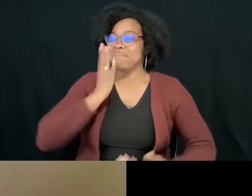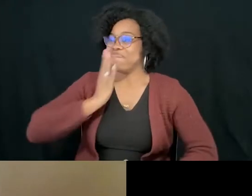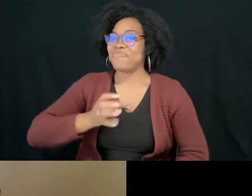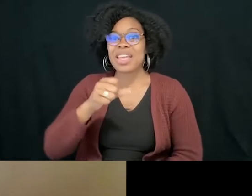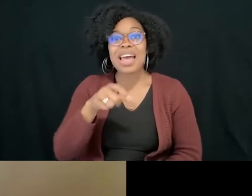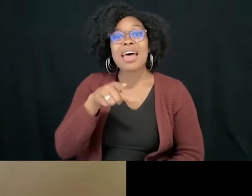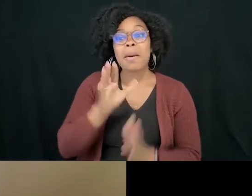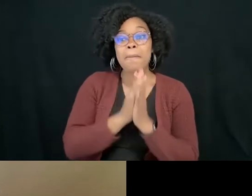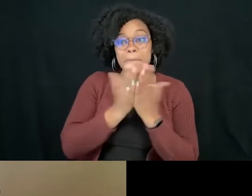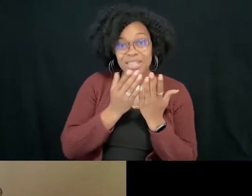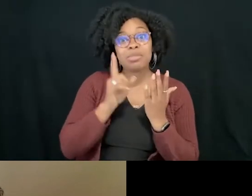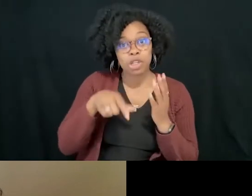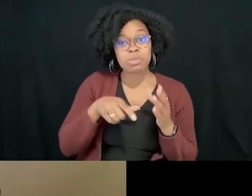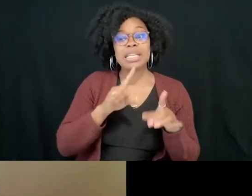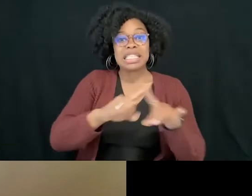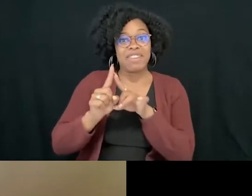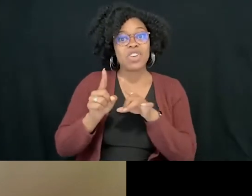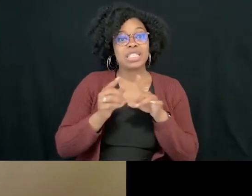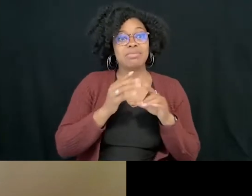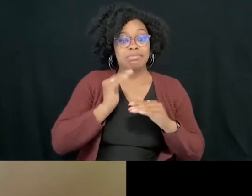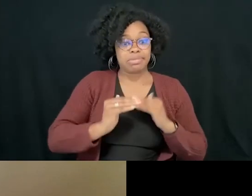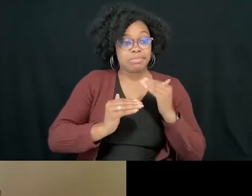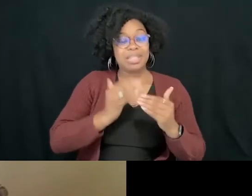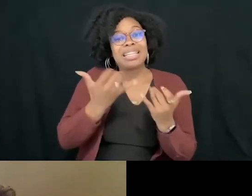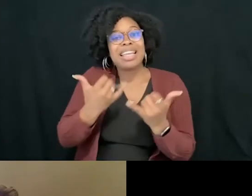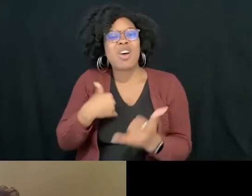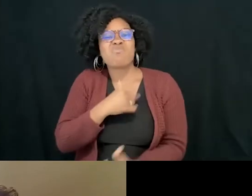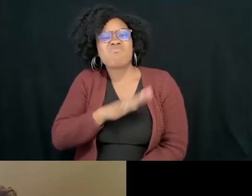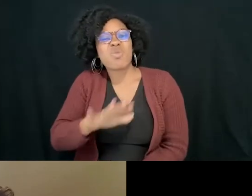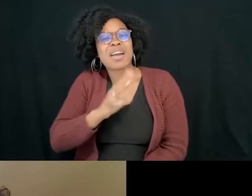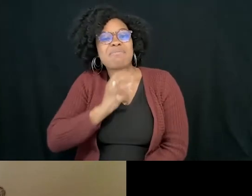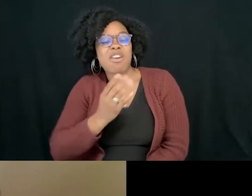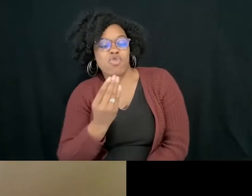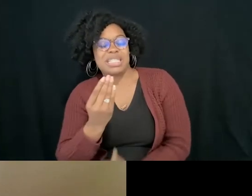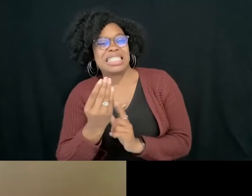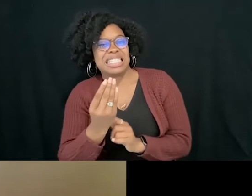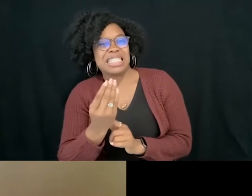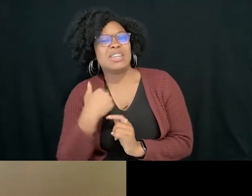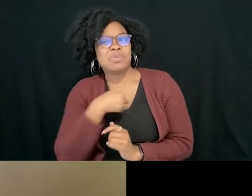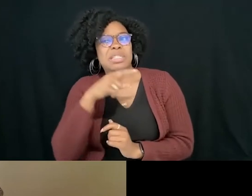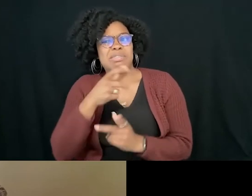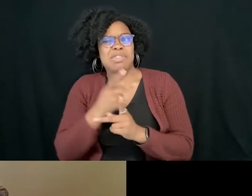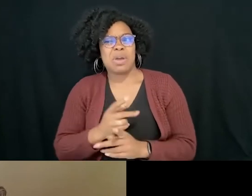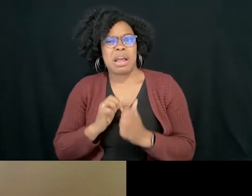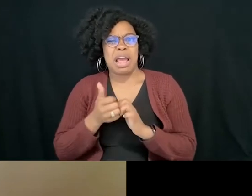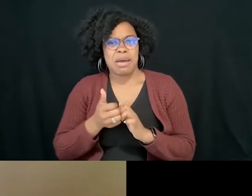stages. So we're right now at around the age 14. So we have to figure out how to like divide up between 14 and like